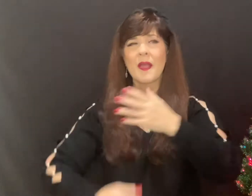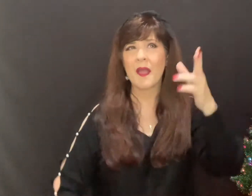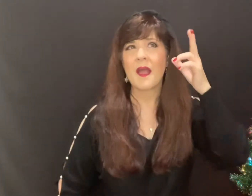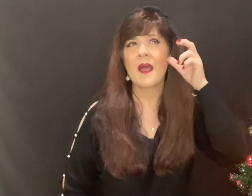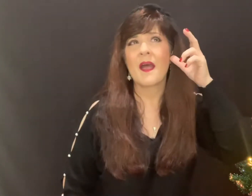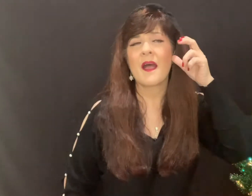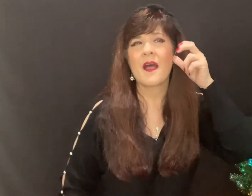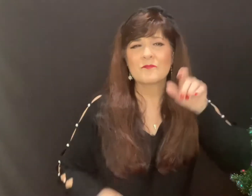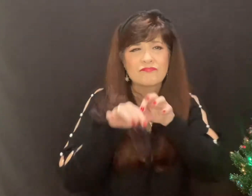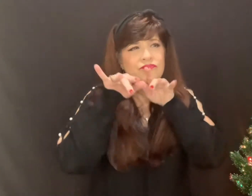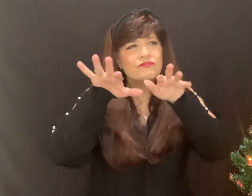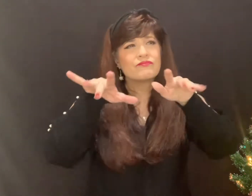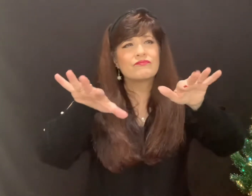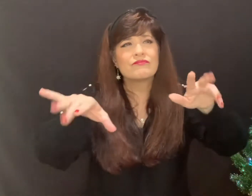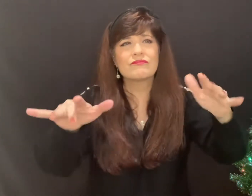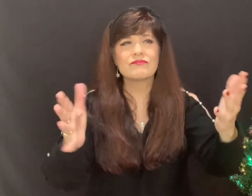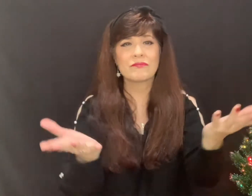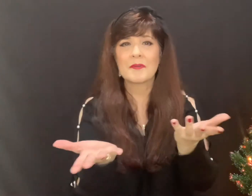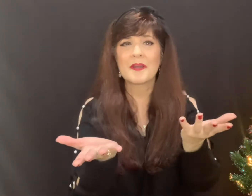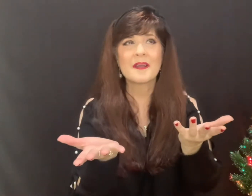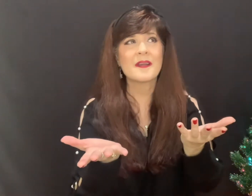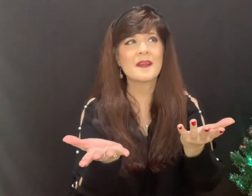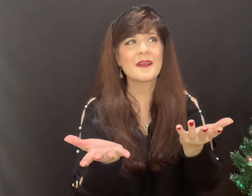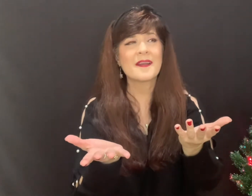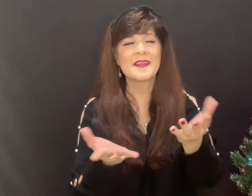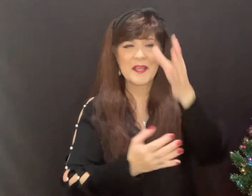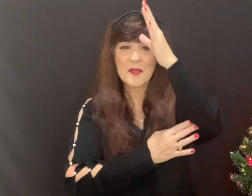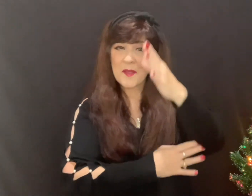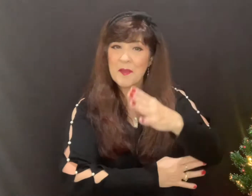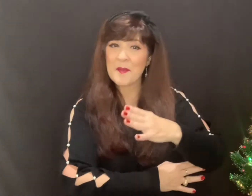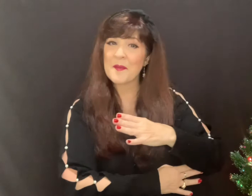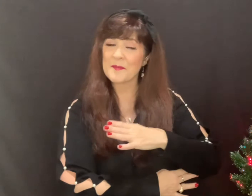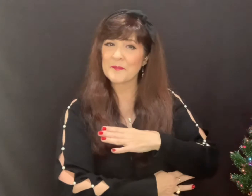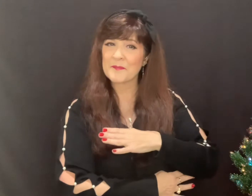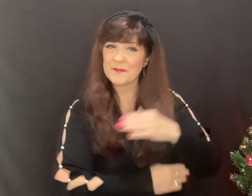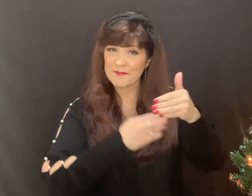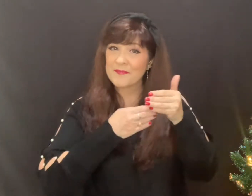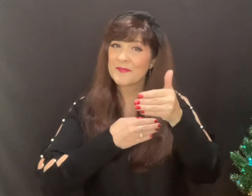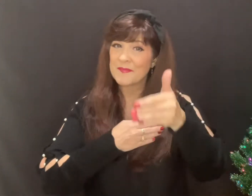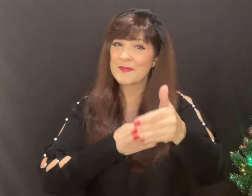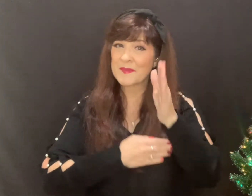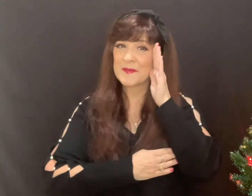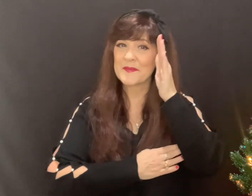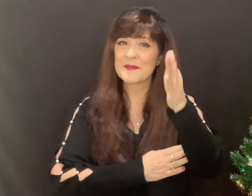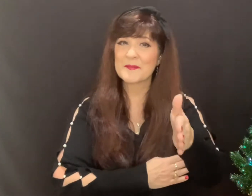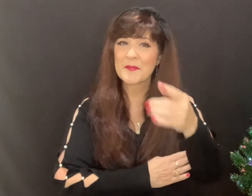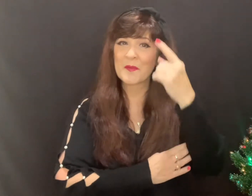say. That man will live forevermore